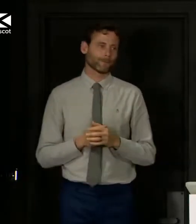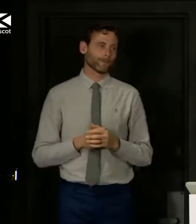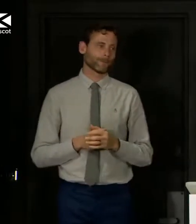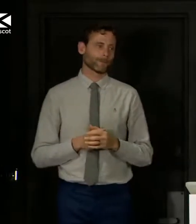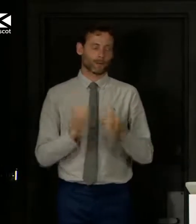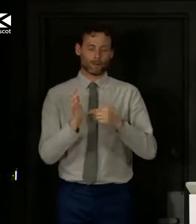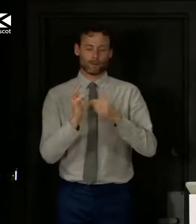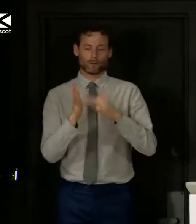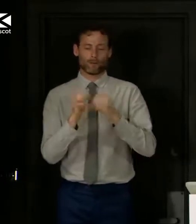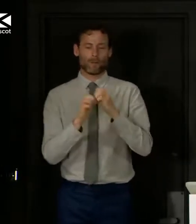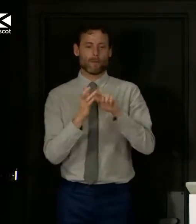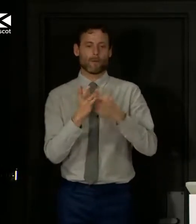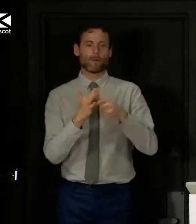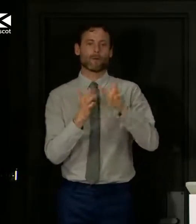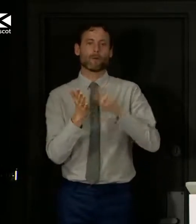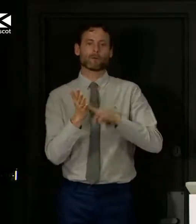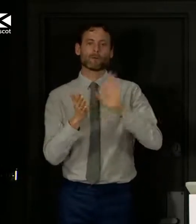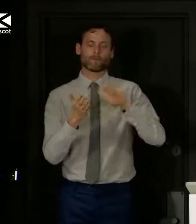Tom Gordon from the Herald.